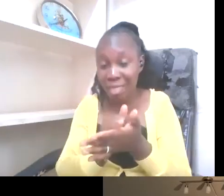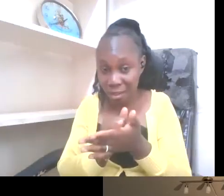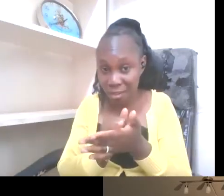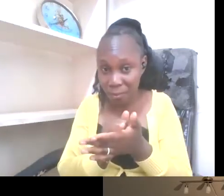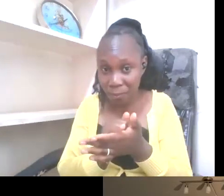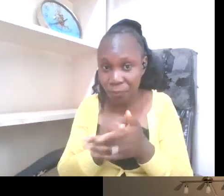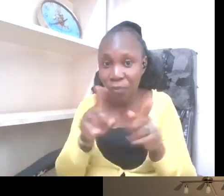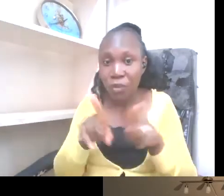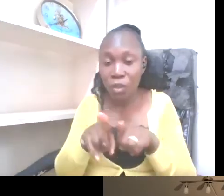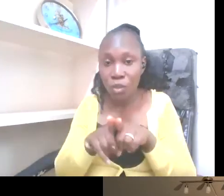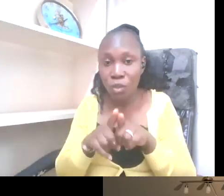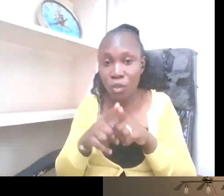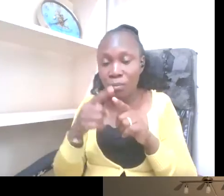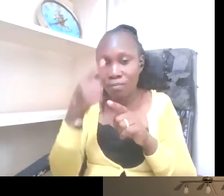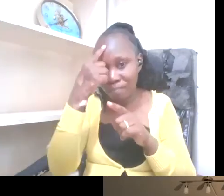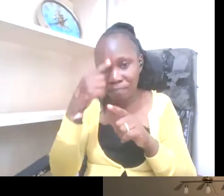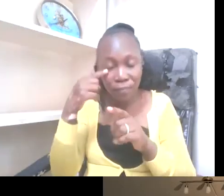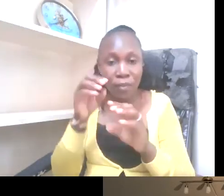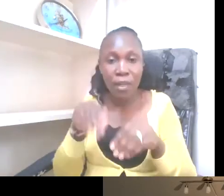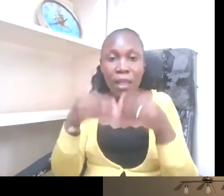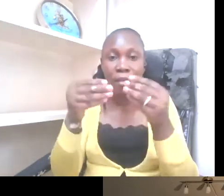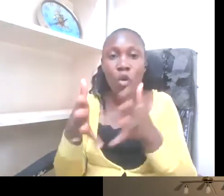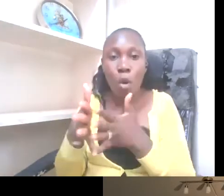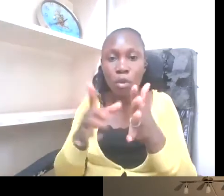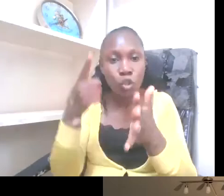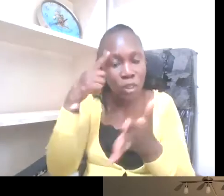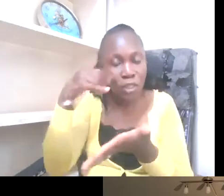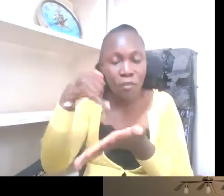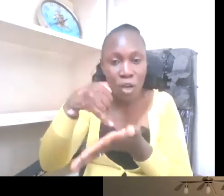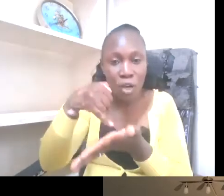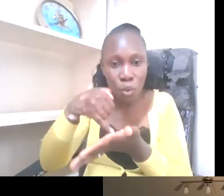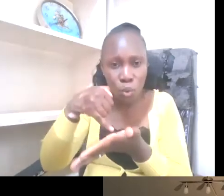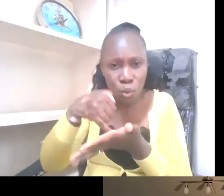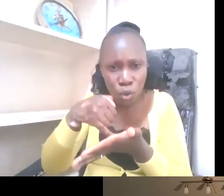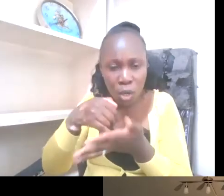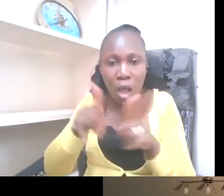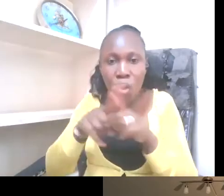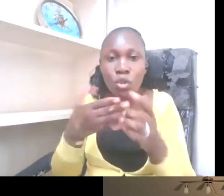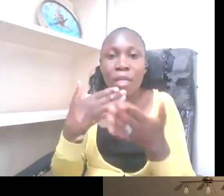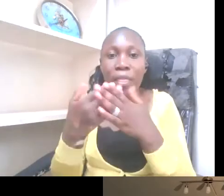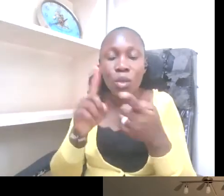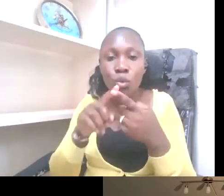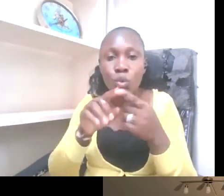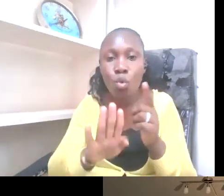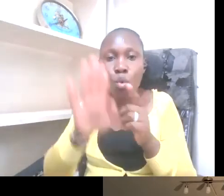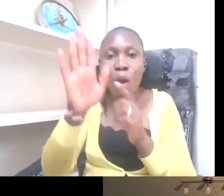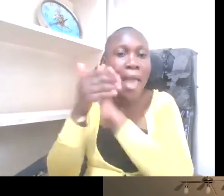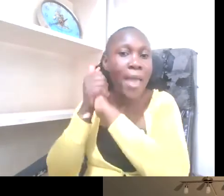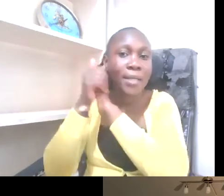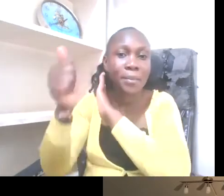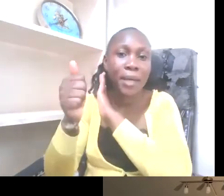facilitating opportunities for inclusion as much. And thanks to, to your expertise and being able to